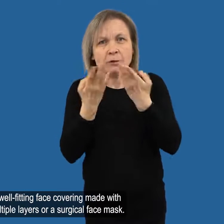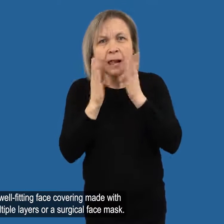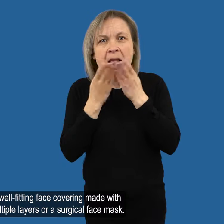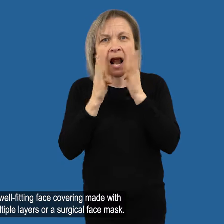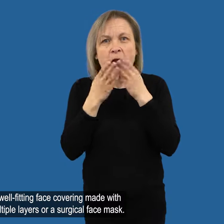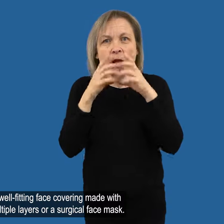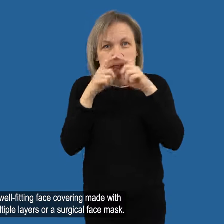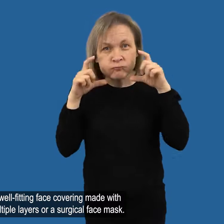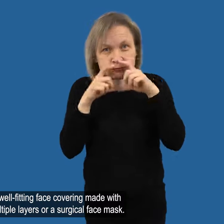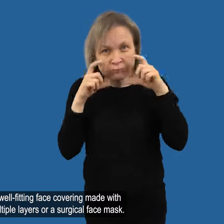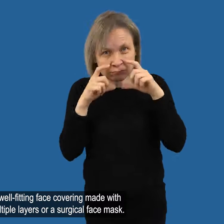mask